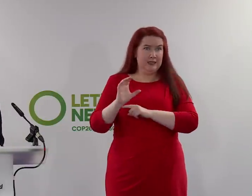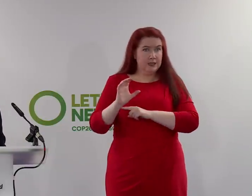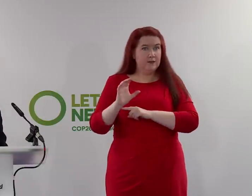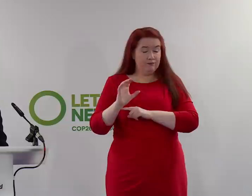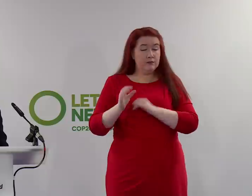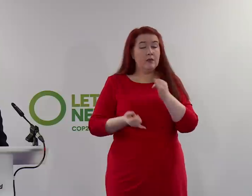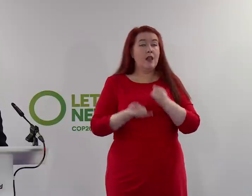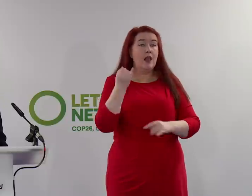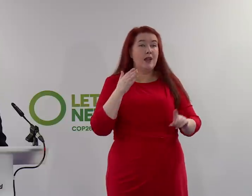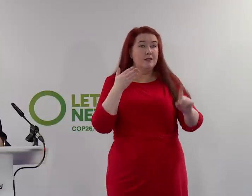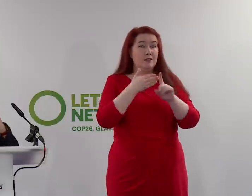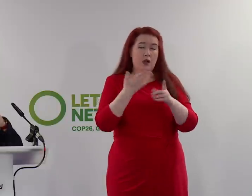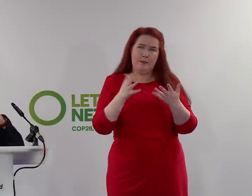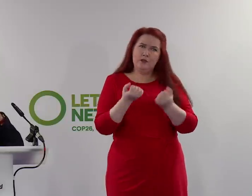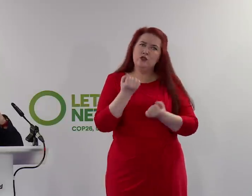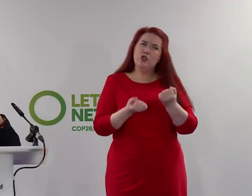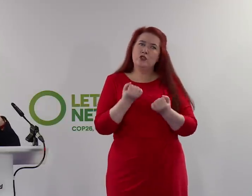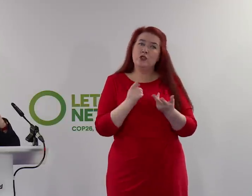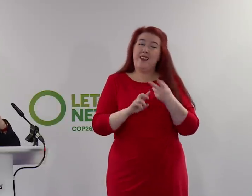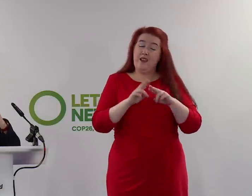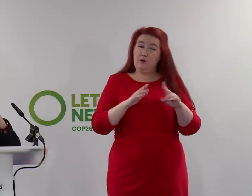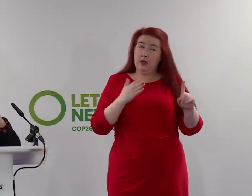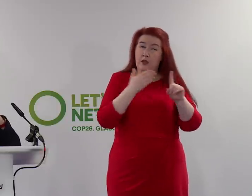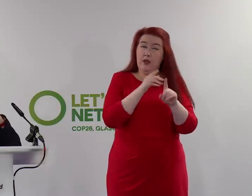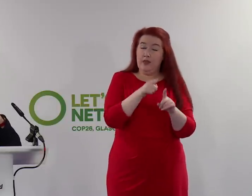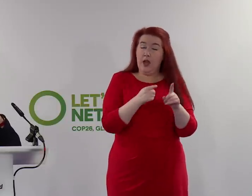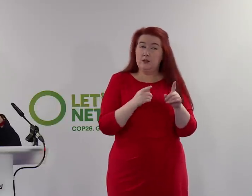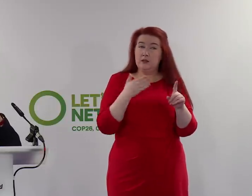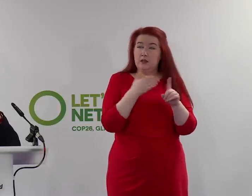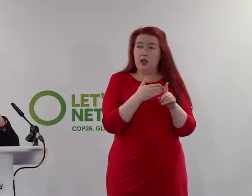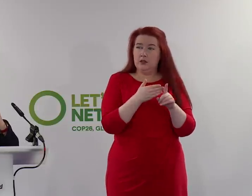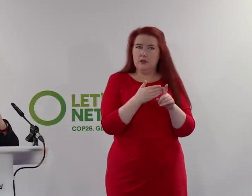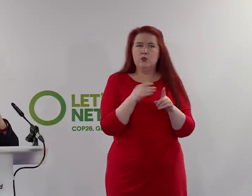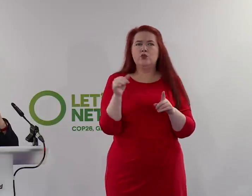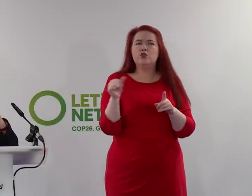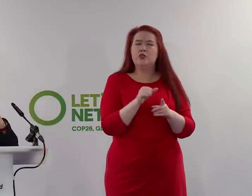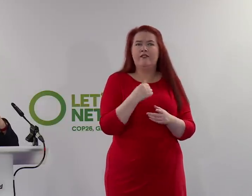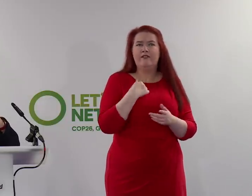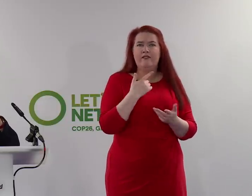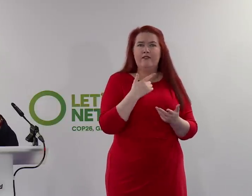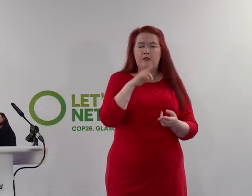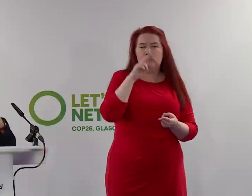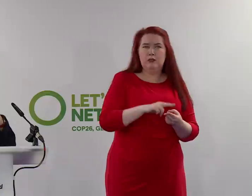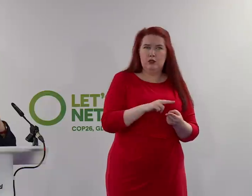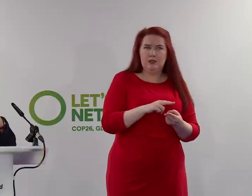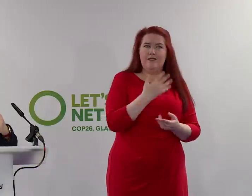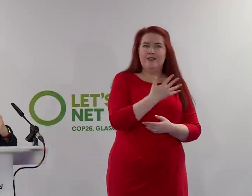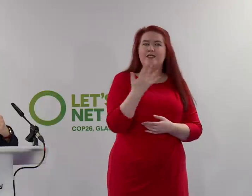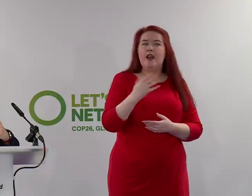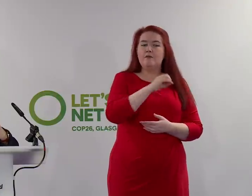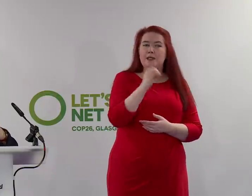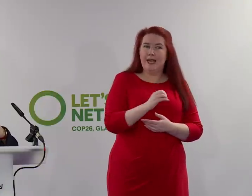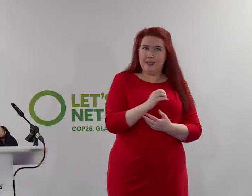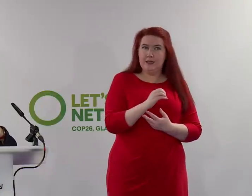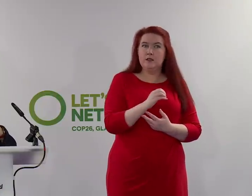target that we were judged again, to meet that target we should have reduced emissions overall by 55%.